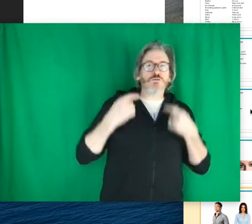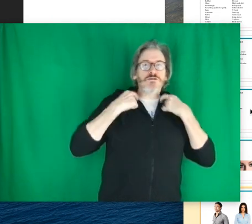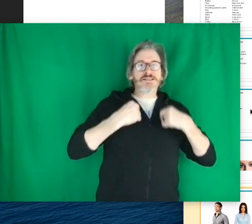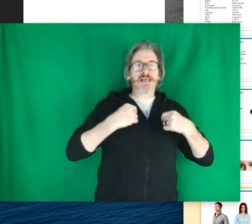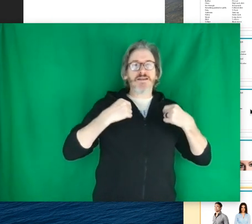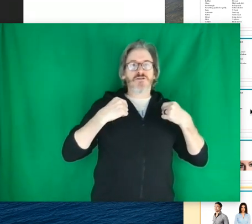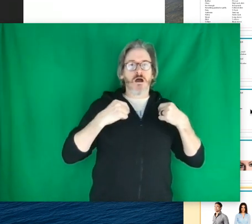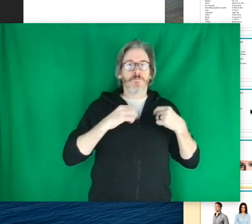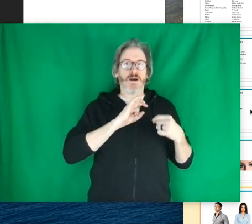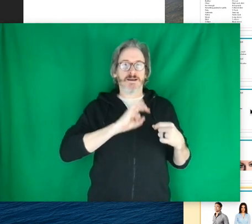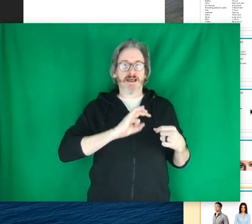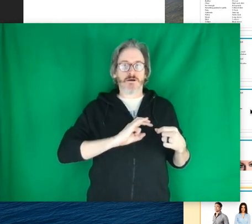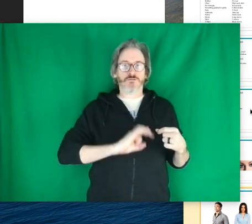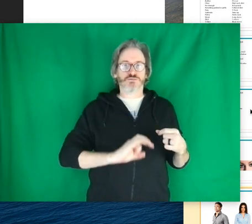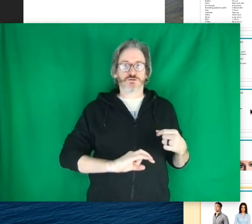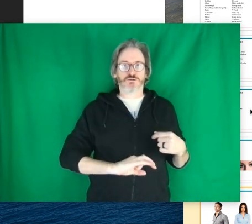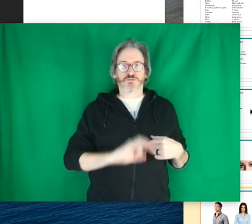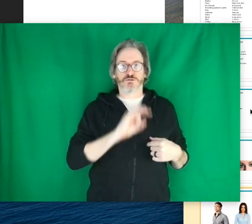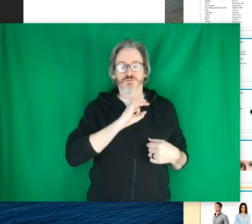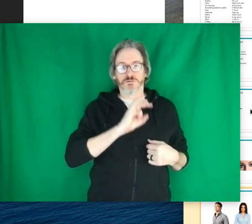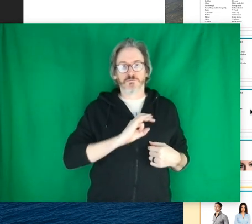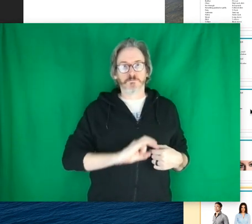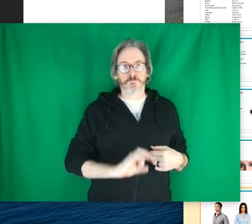So this kind of button-down.